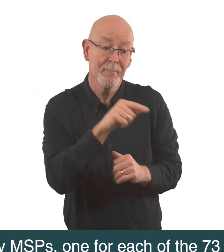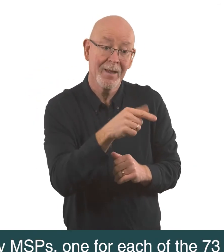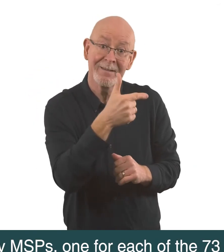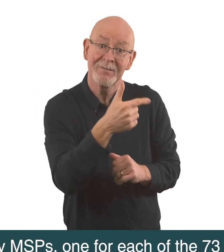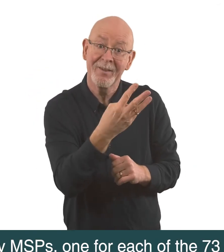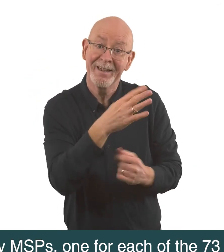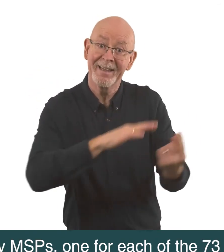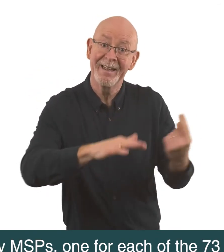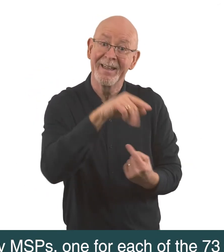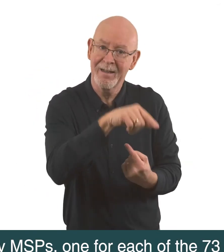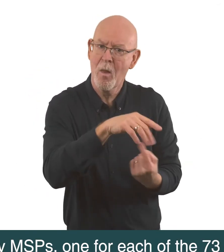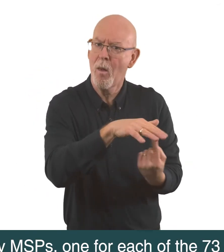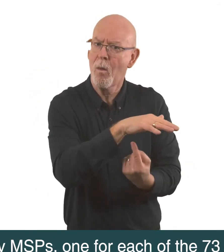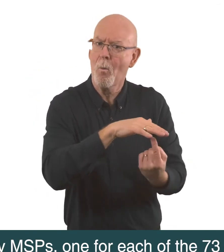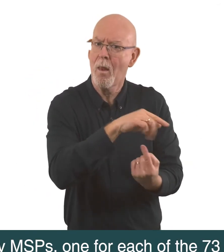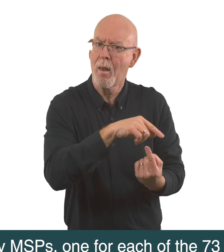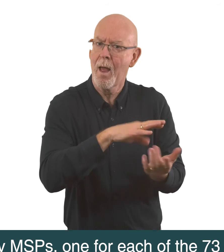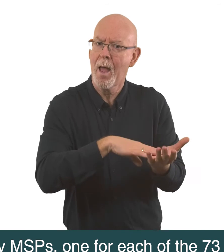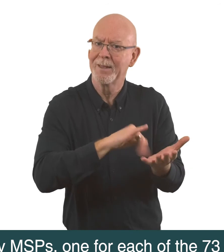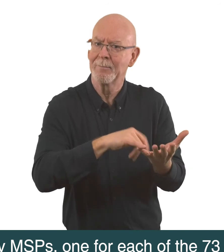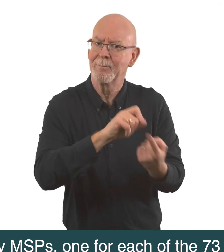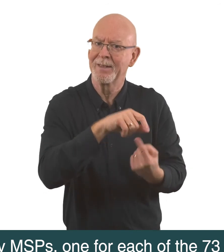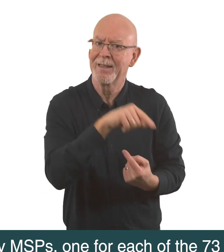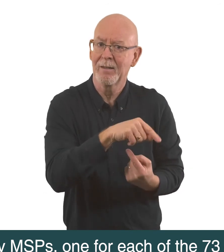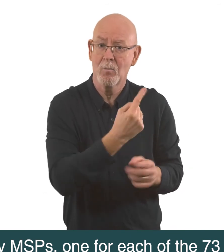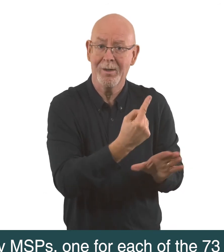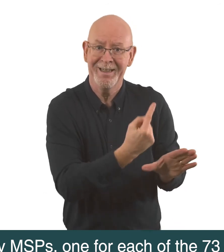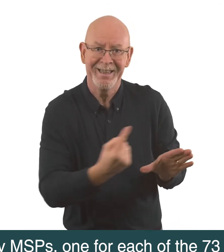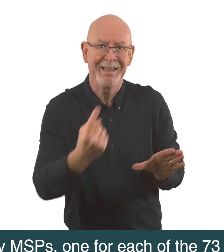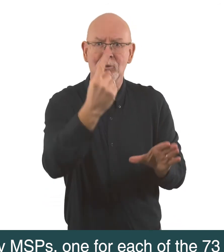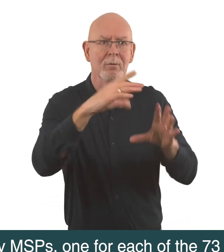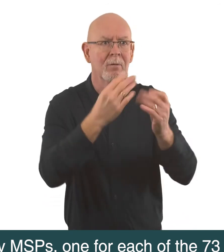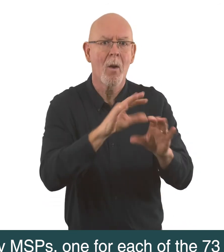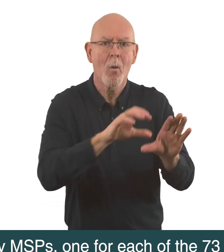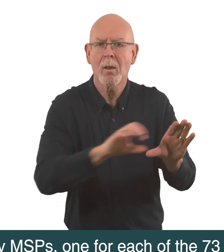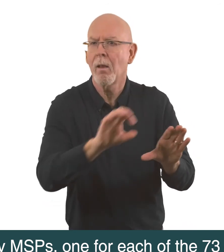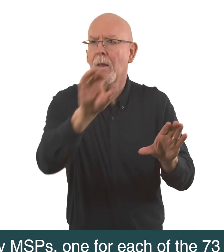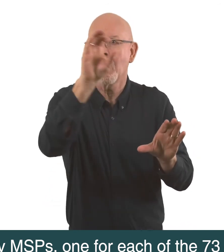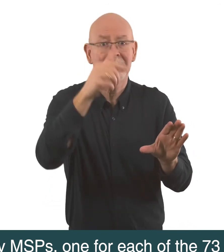73 constituency MSPs, one for each of the 73 constituencies